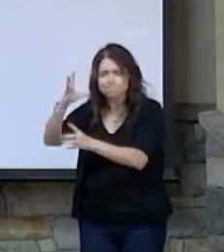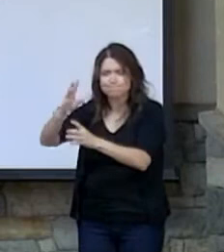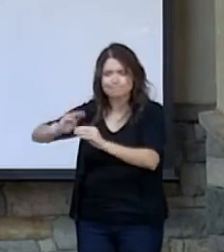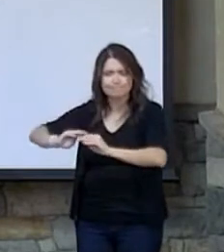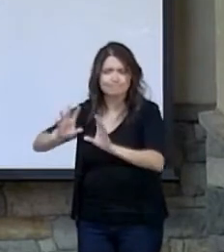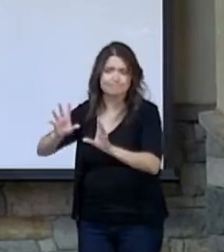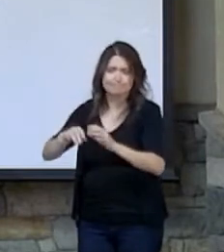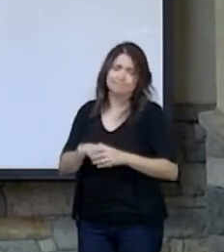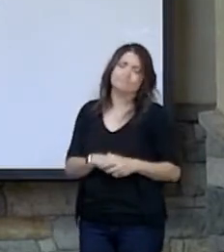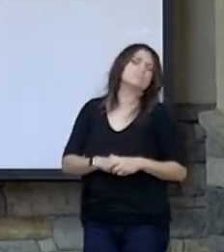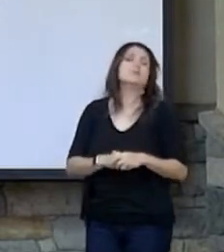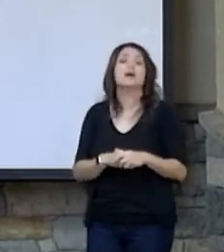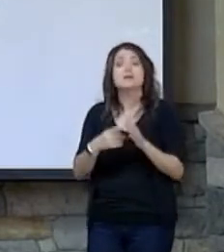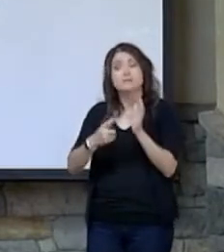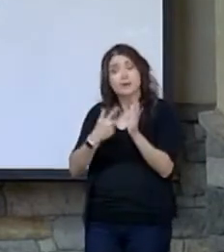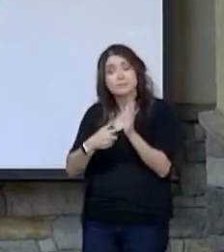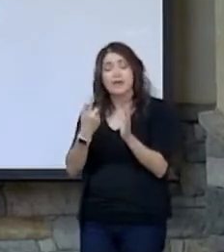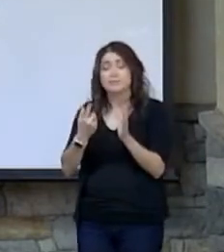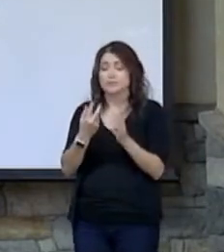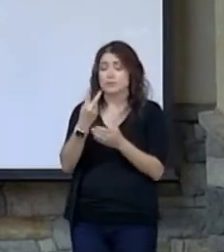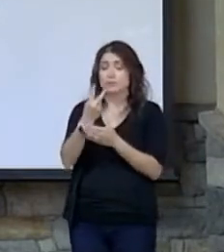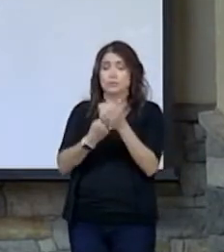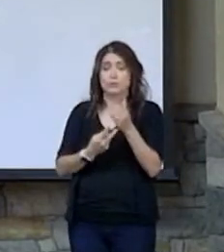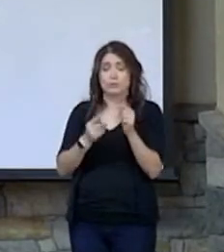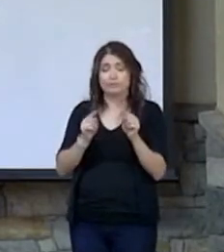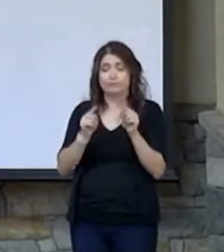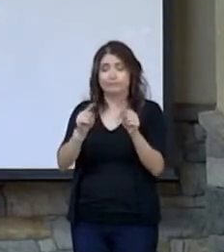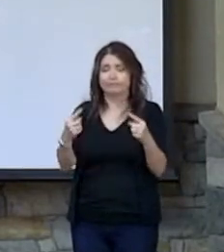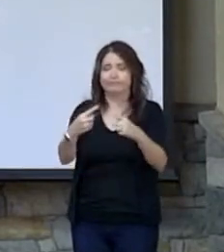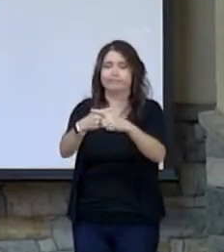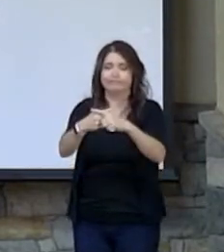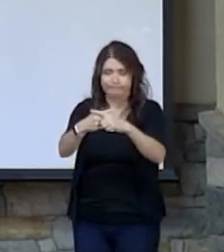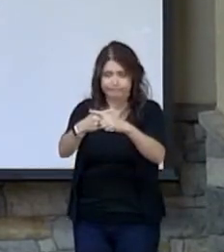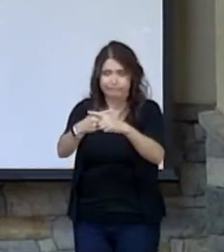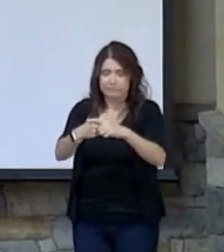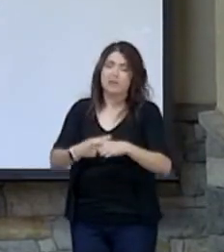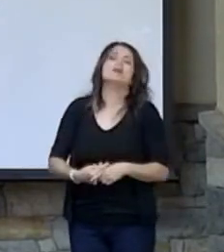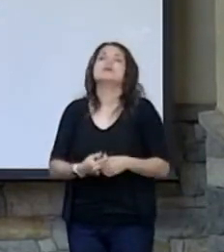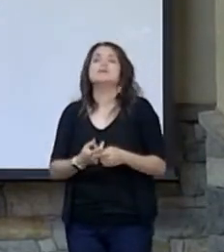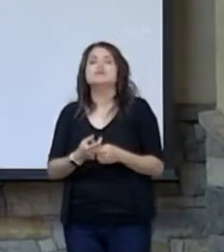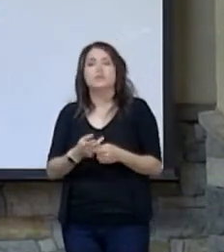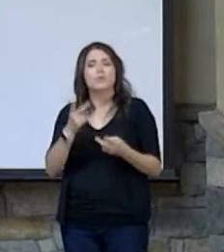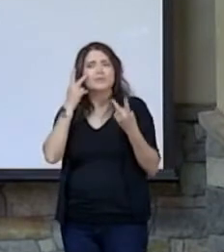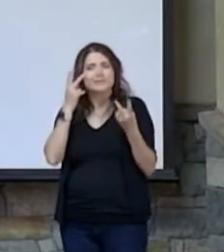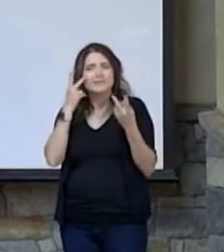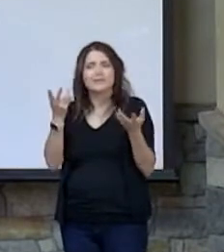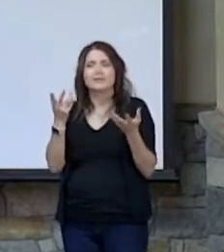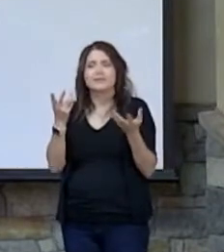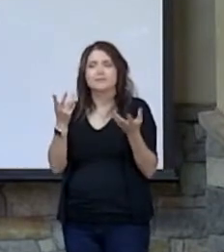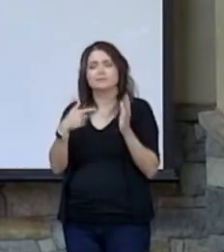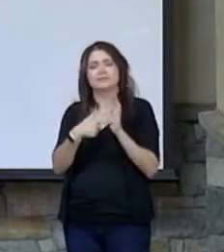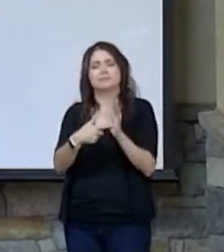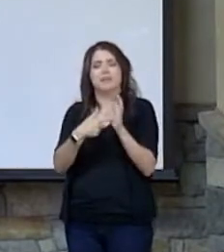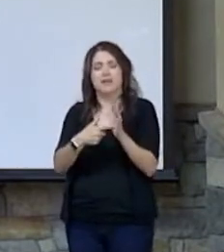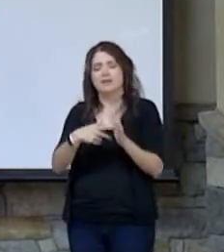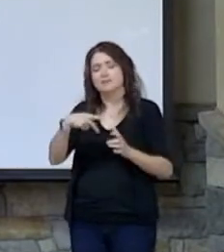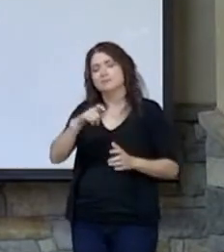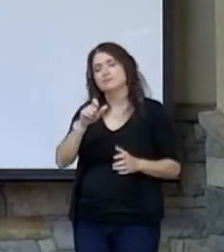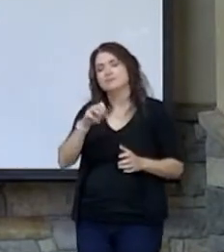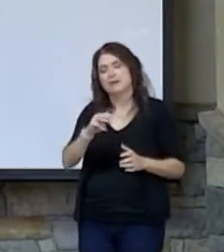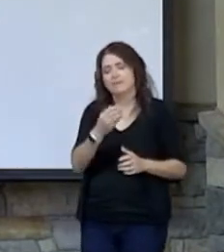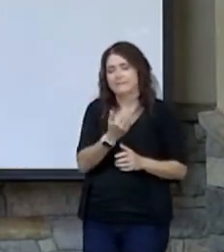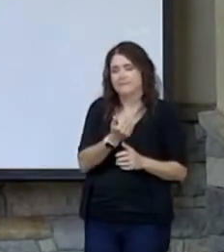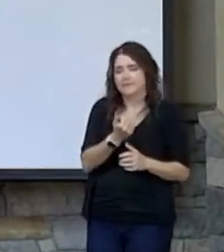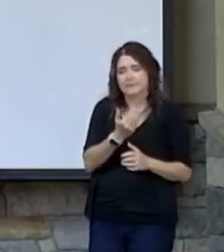being made. Sometimes the two lines contrast each other, and we're going to see that displayed in Psalm 15